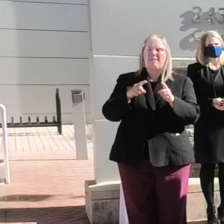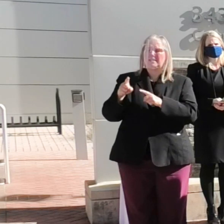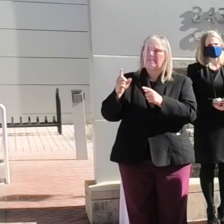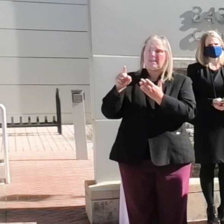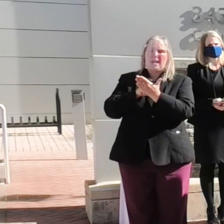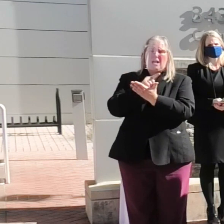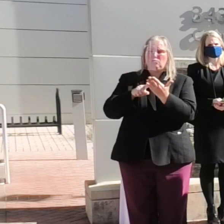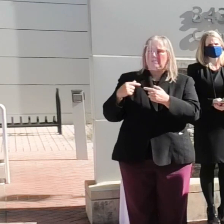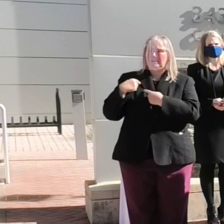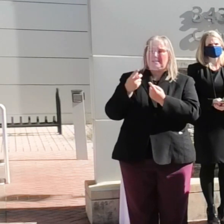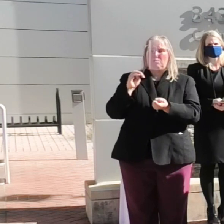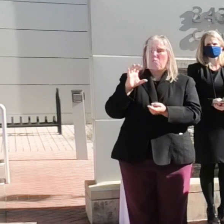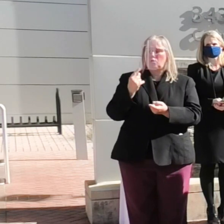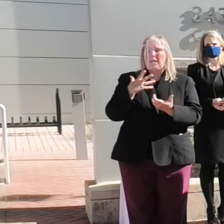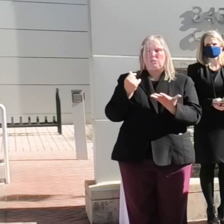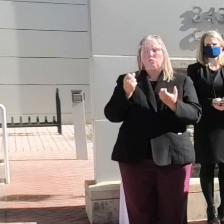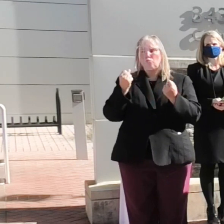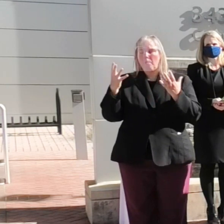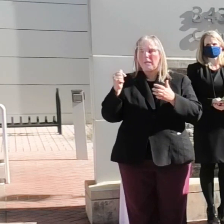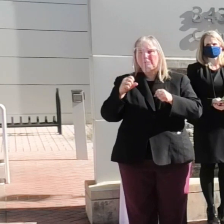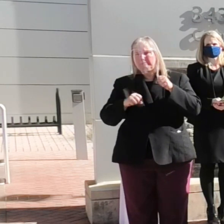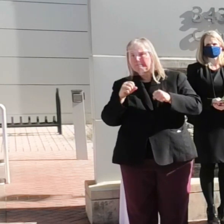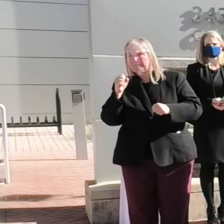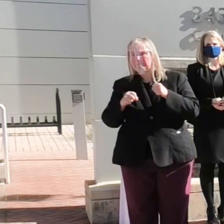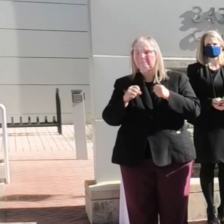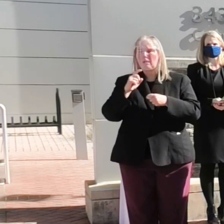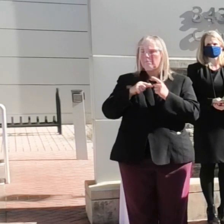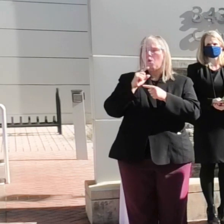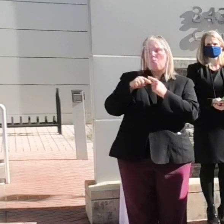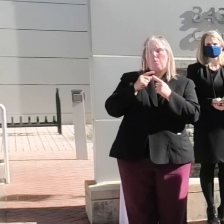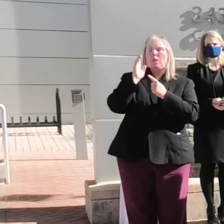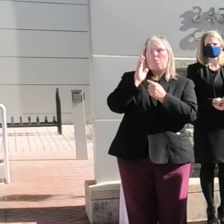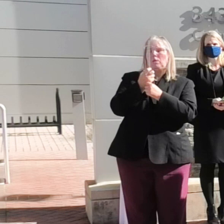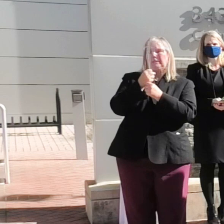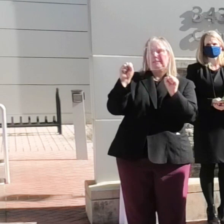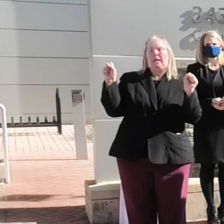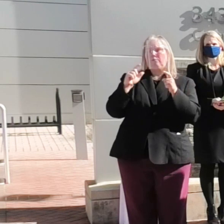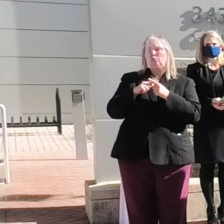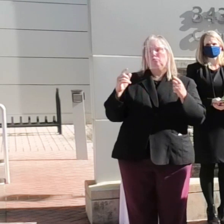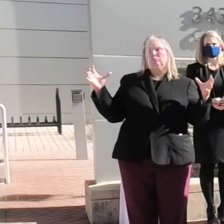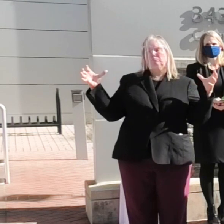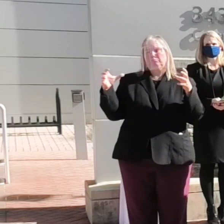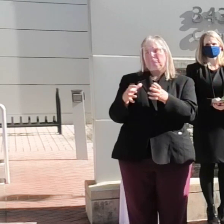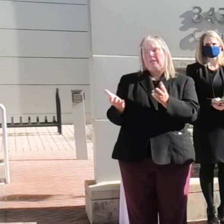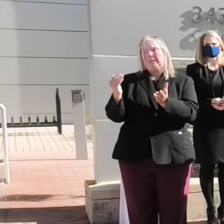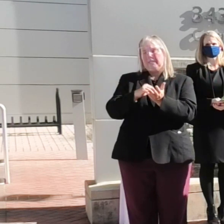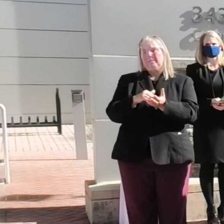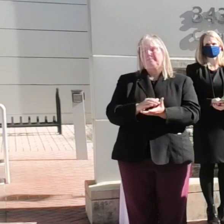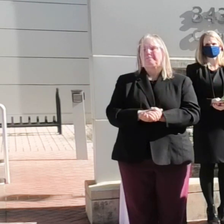uncertainty about when it will be safe to resume those large in-person gatherings.